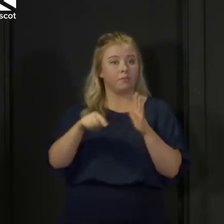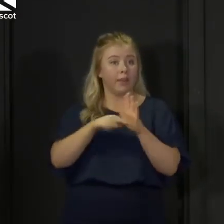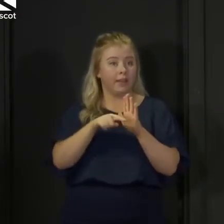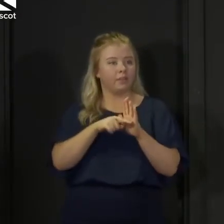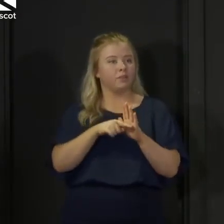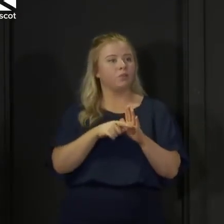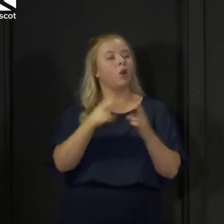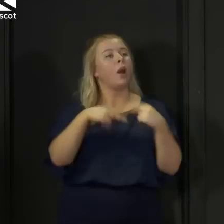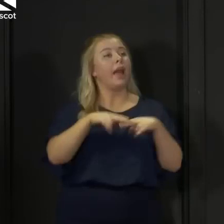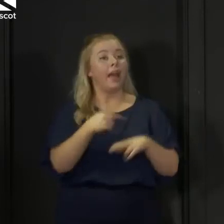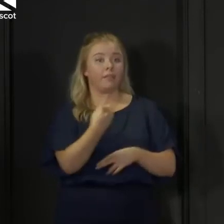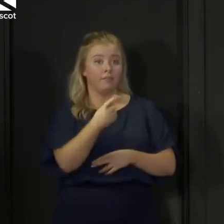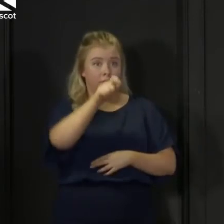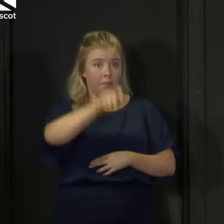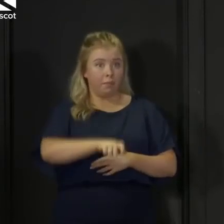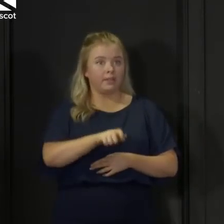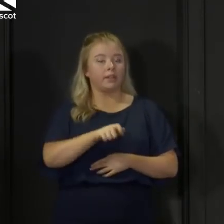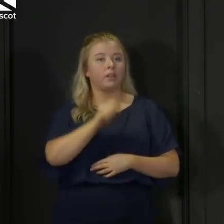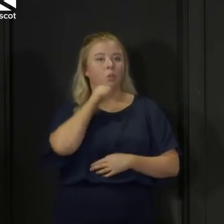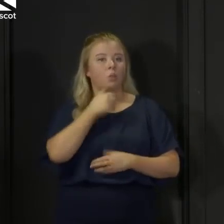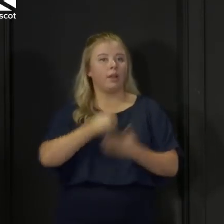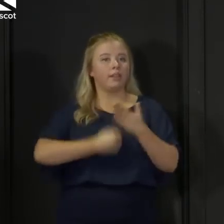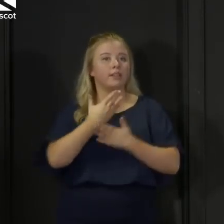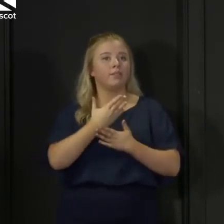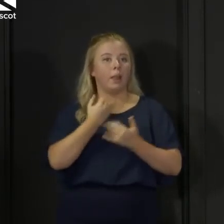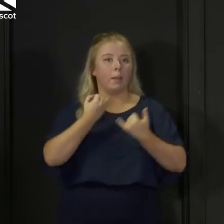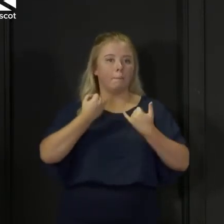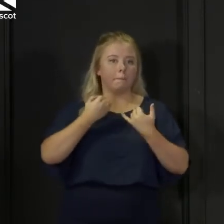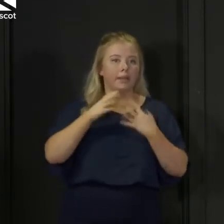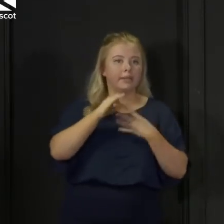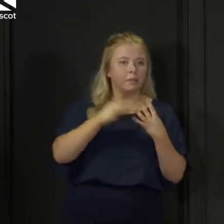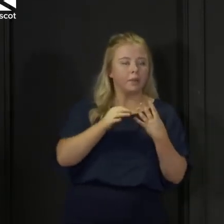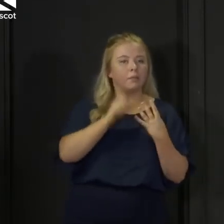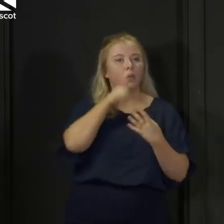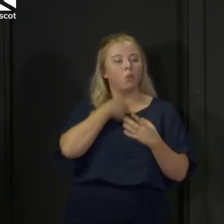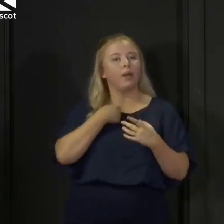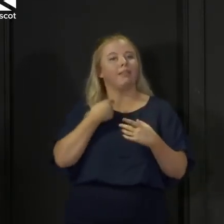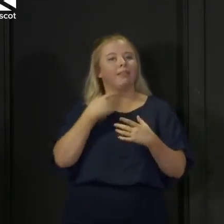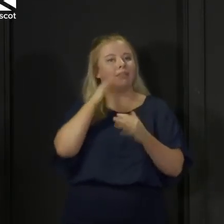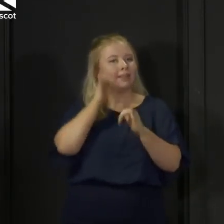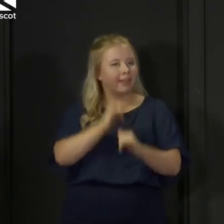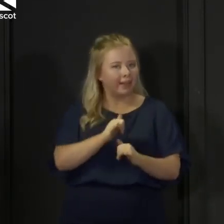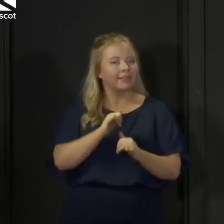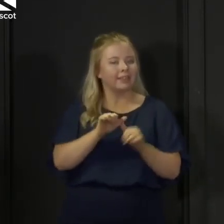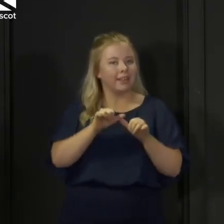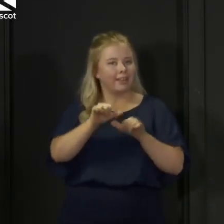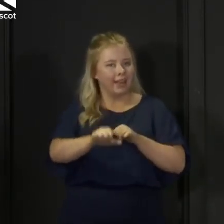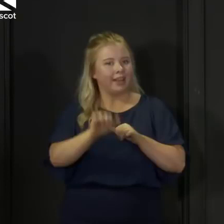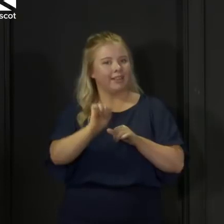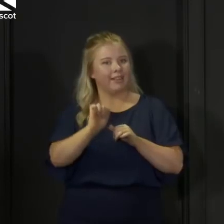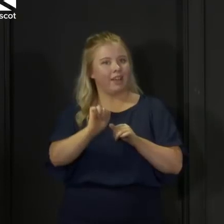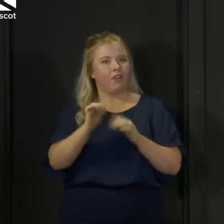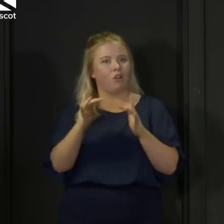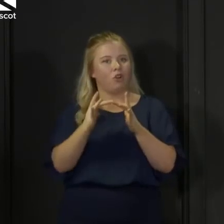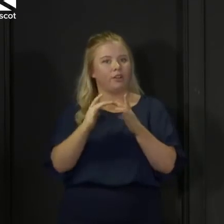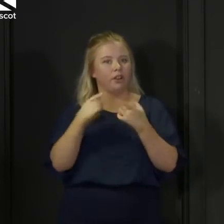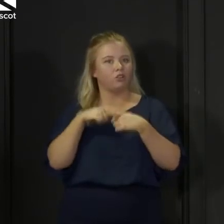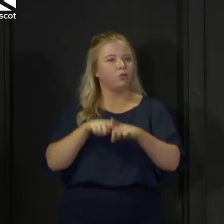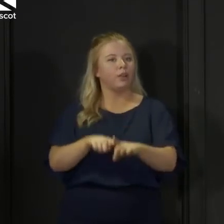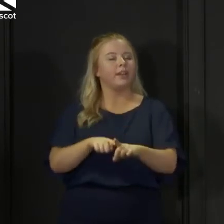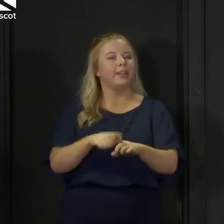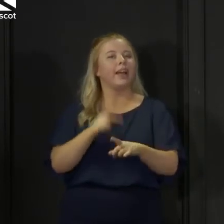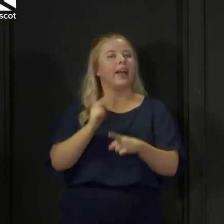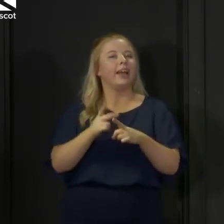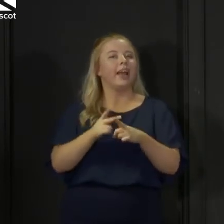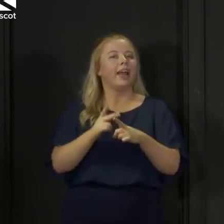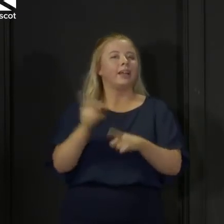if they develop symptoms, they will then get tested. And then, if they were positive, their contacts would be traced. Again, this comes back to, you